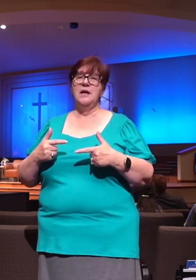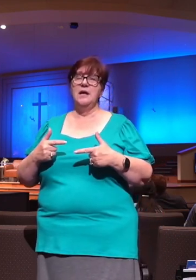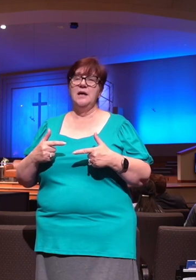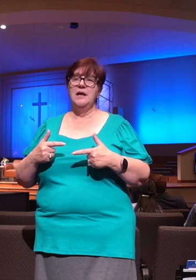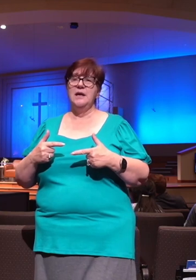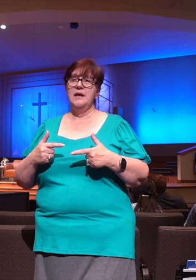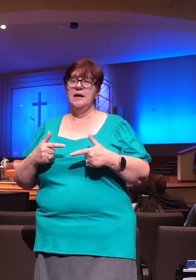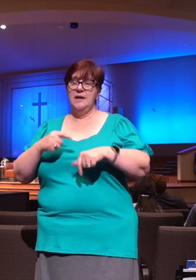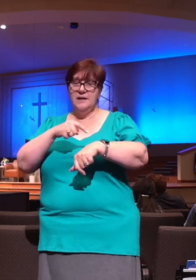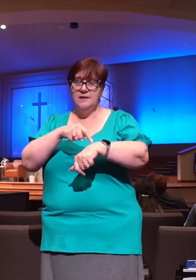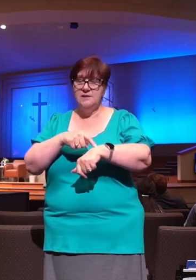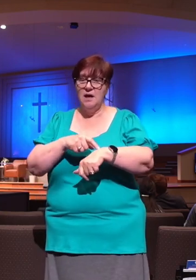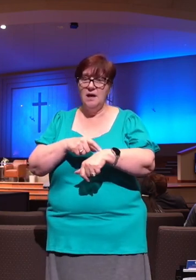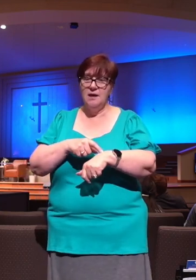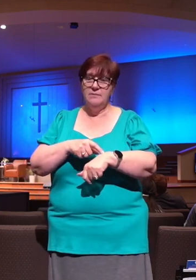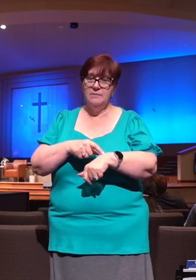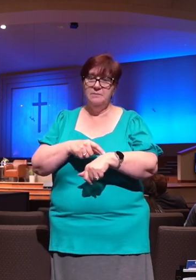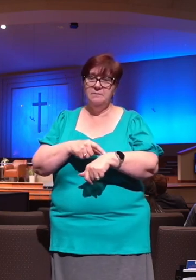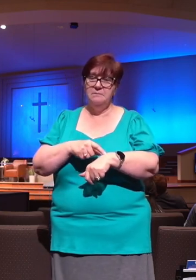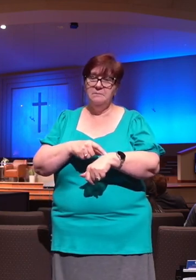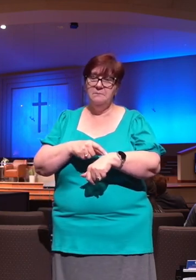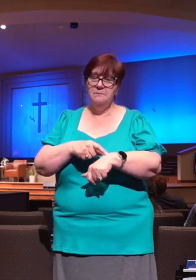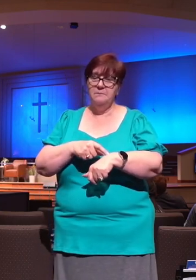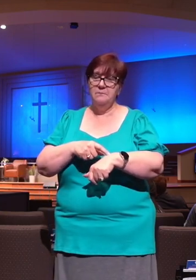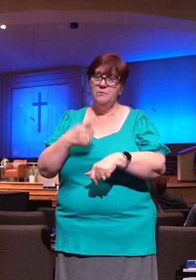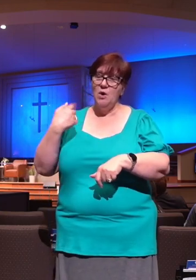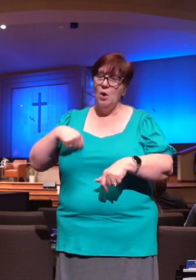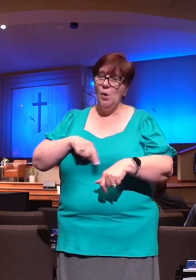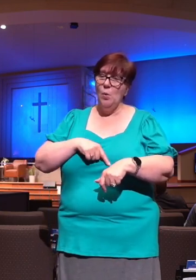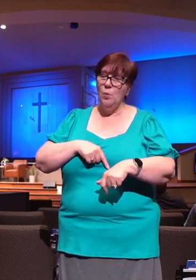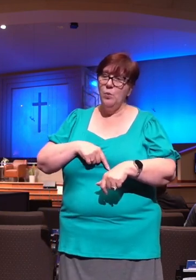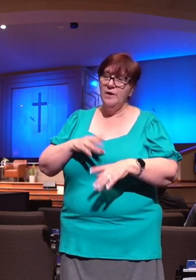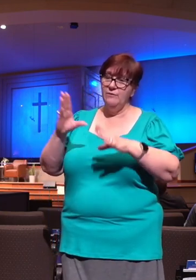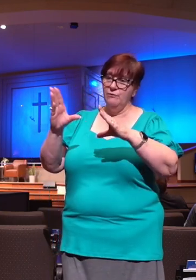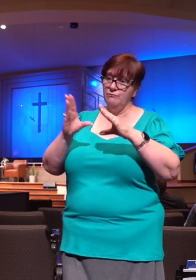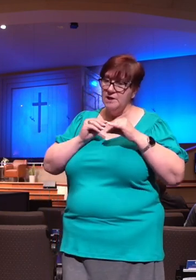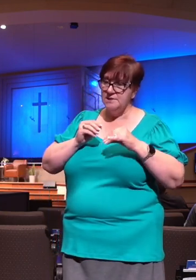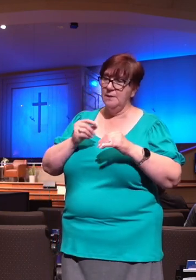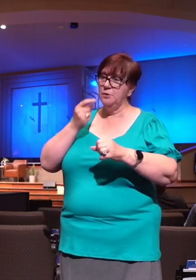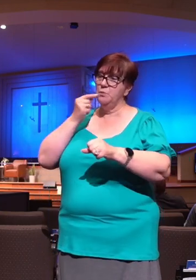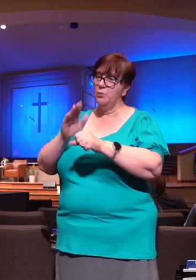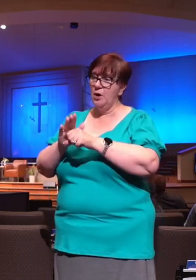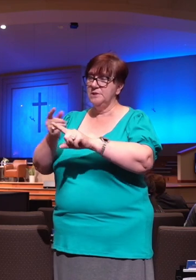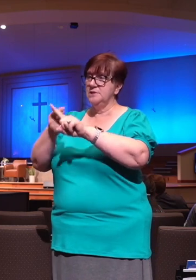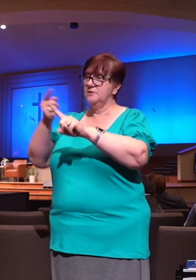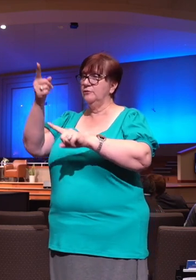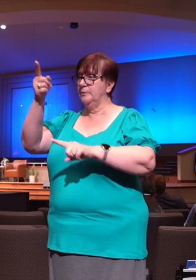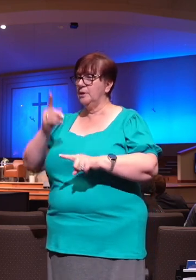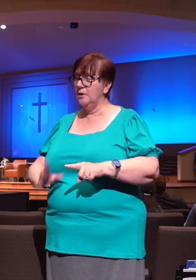promises from God. We're going to be new creatures. We are new creatures. It's the already-not-yet.